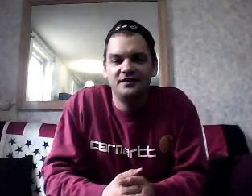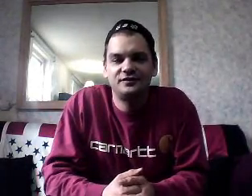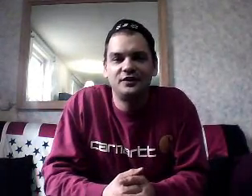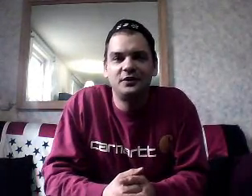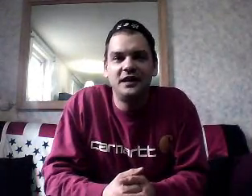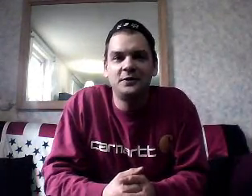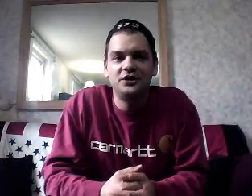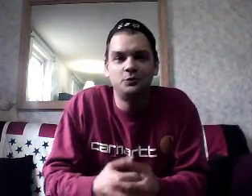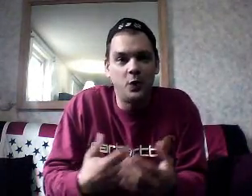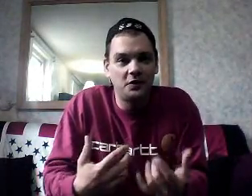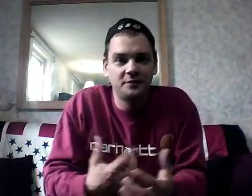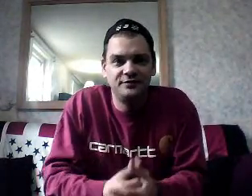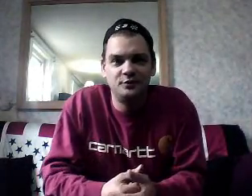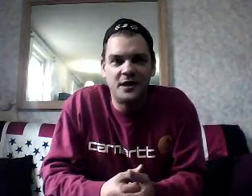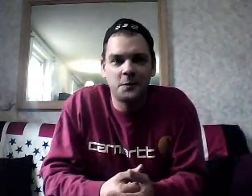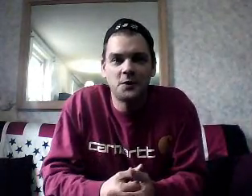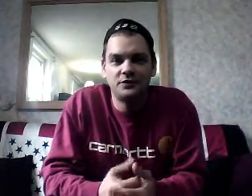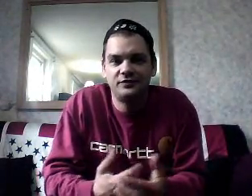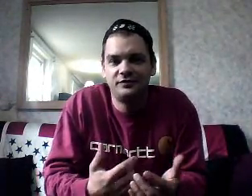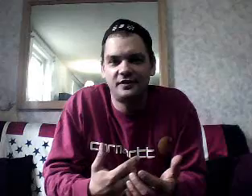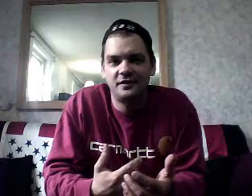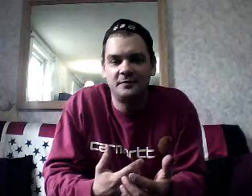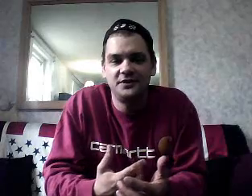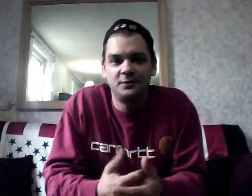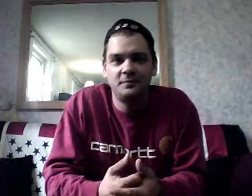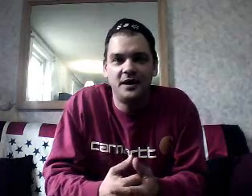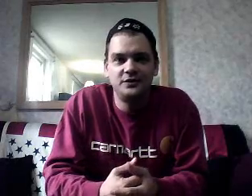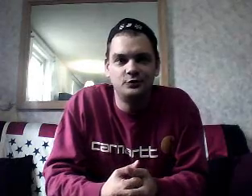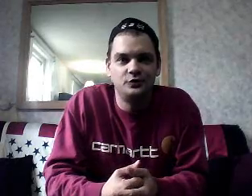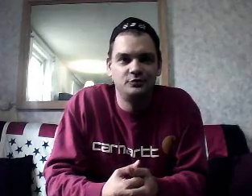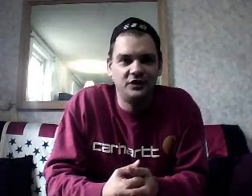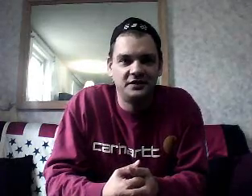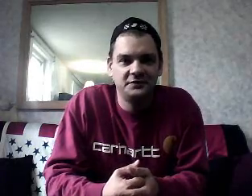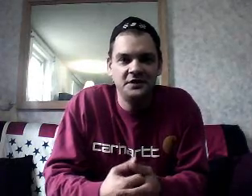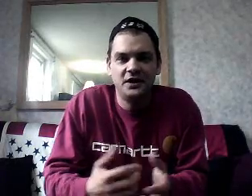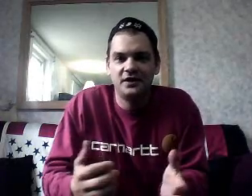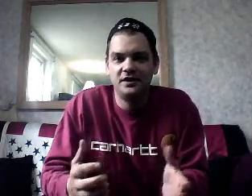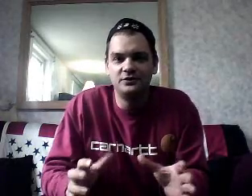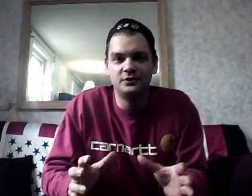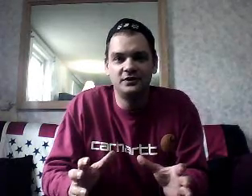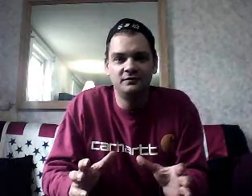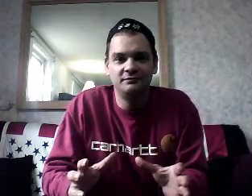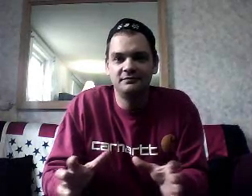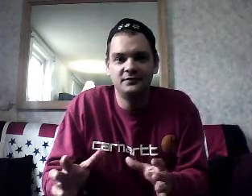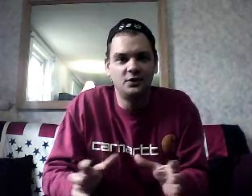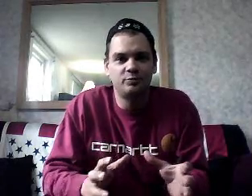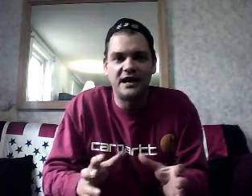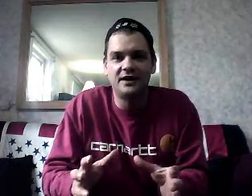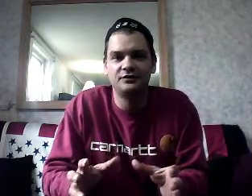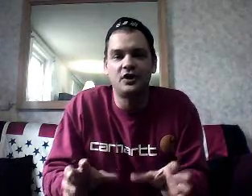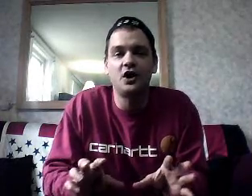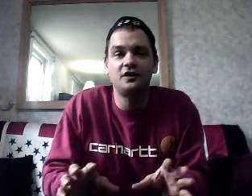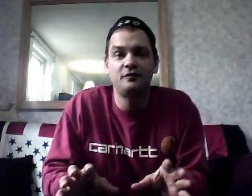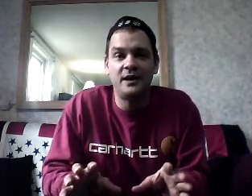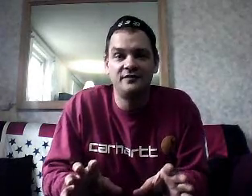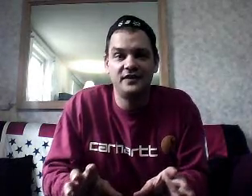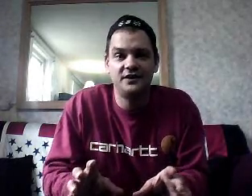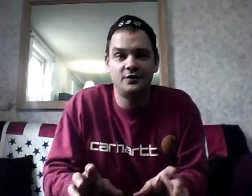So, anyway, welcome to my world. This is, you know, my YouTube channel. You can, you know, browse all of my videos.